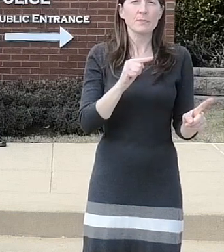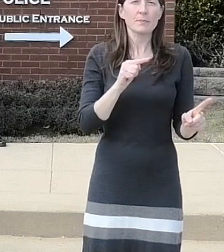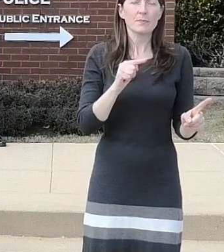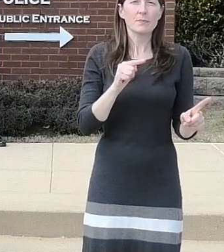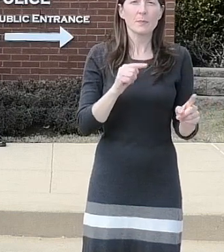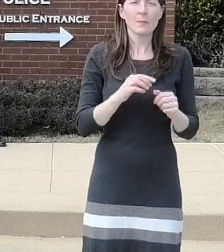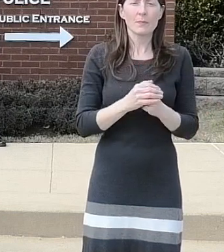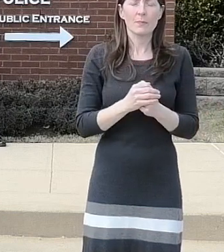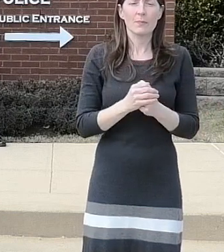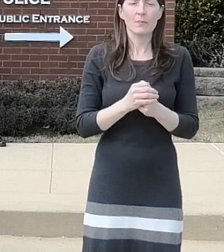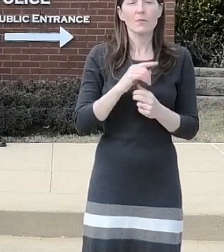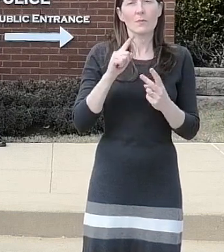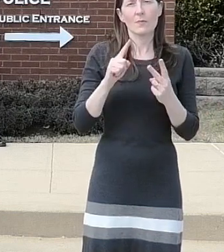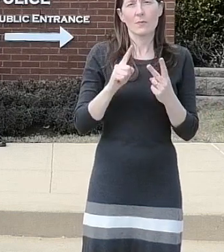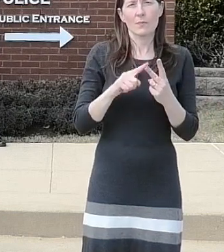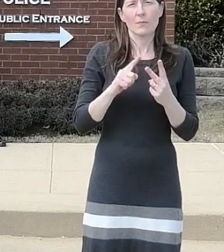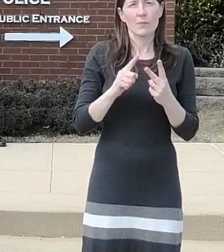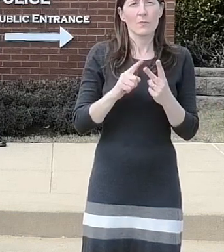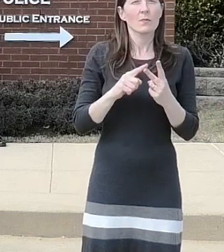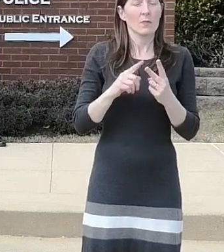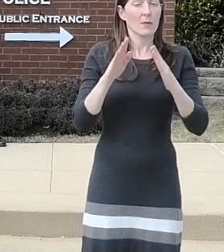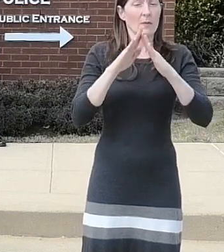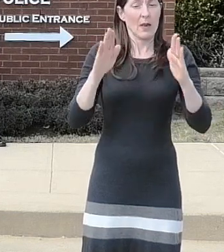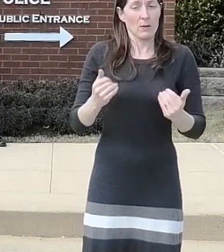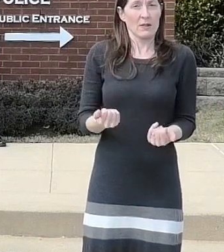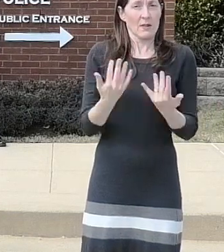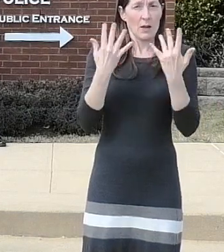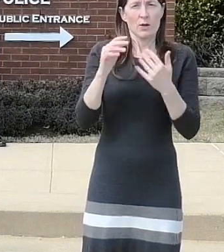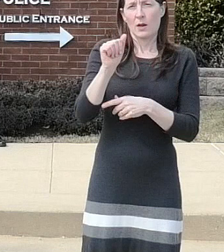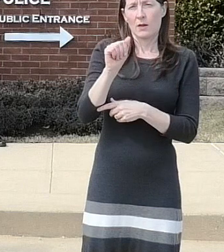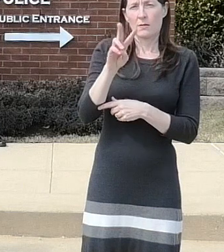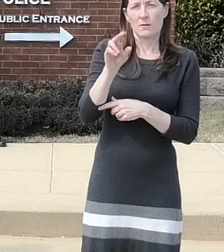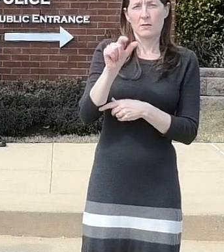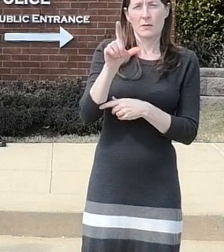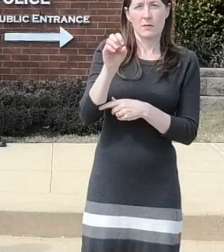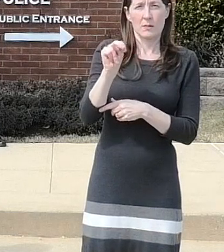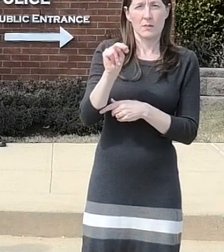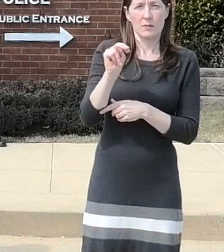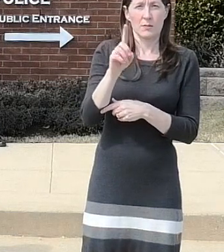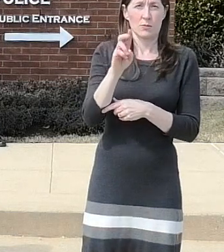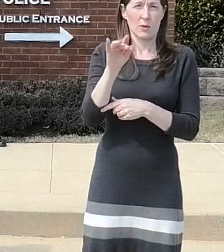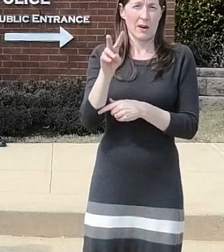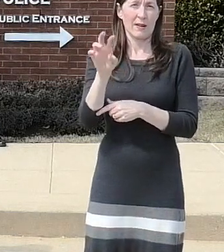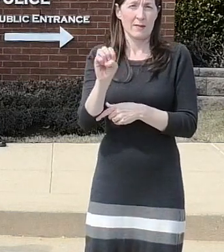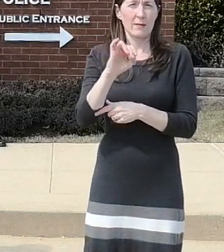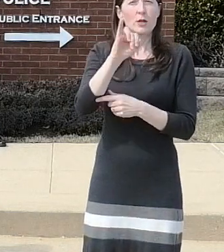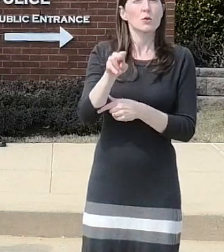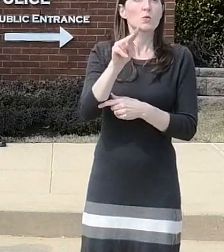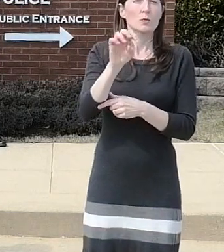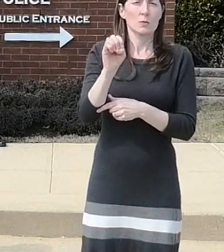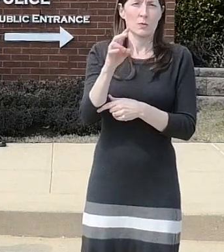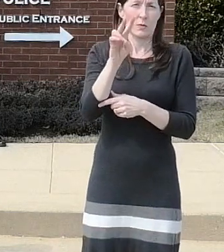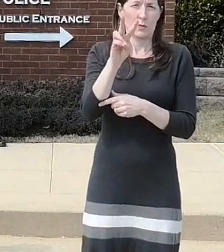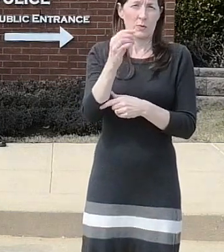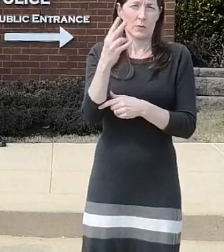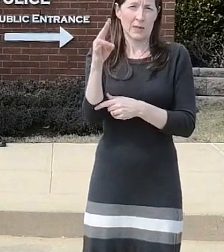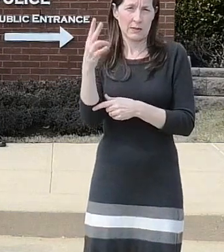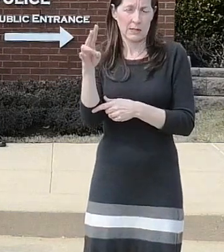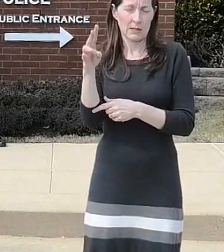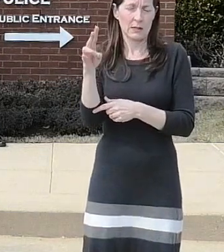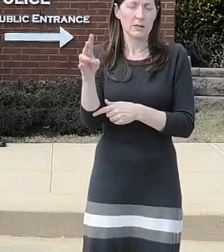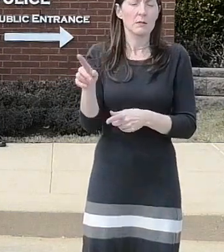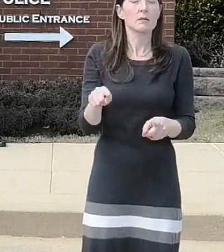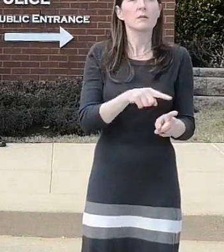one inhabited house fire on avalon drive in elk ridge in june of 2017 linked to